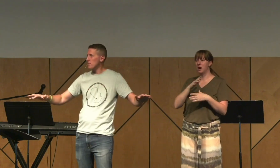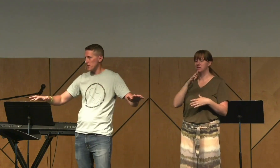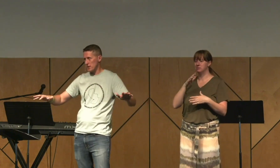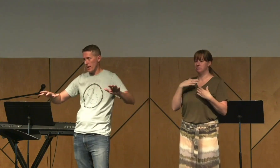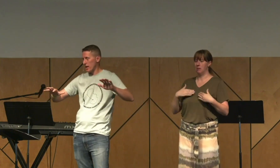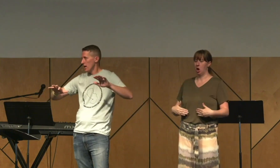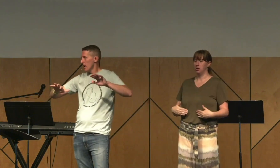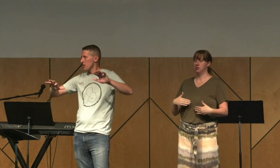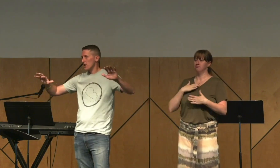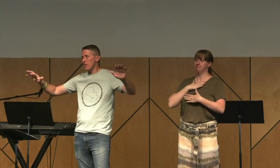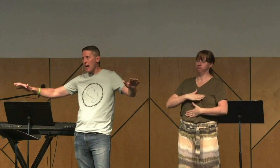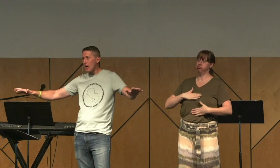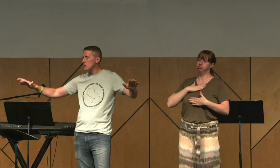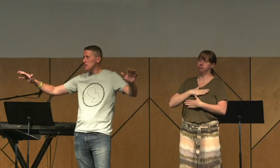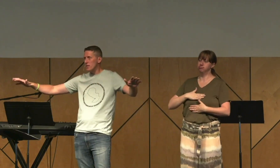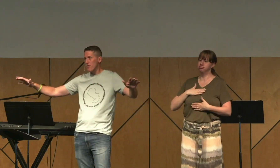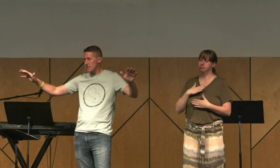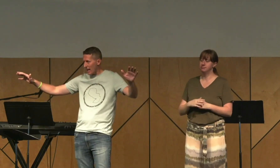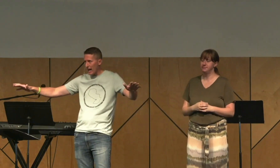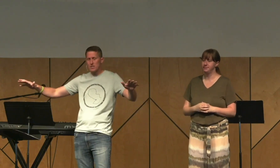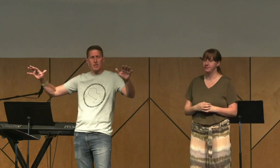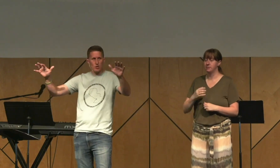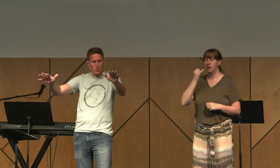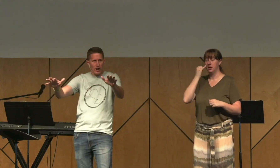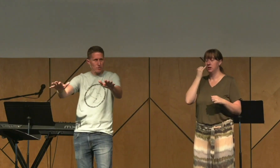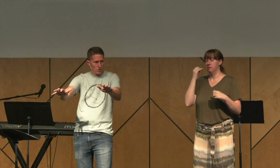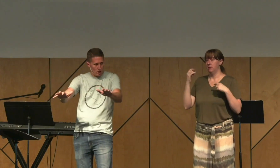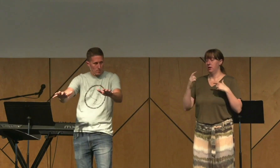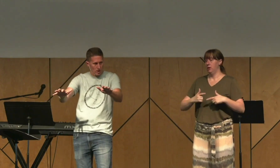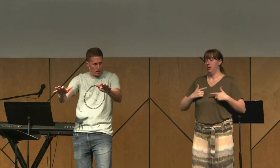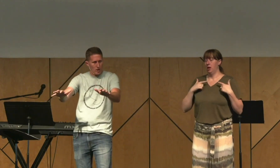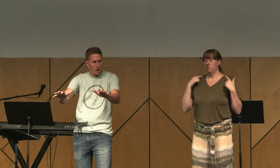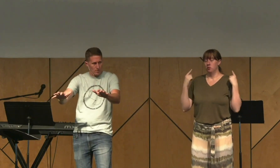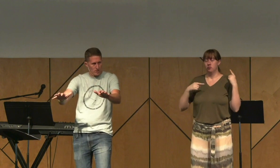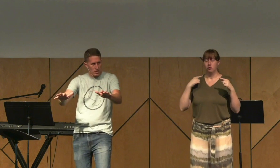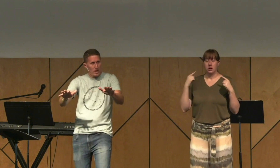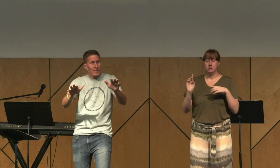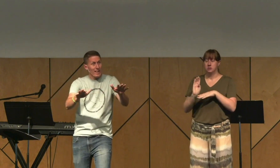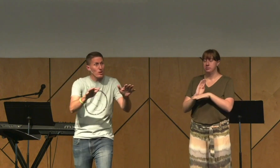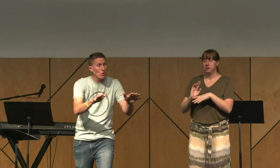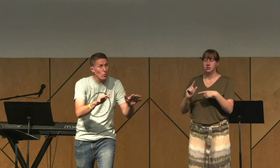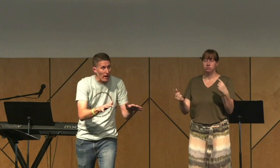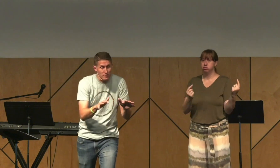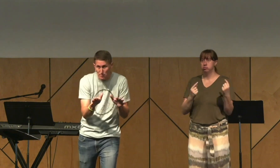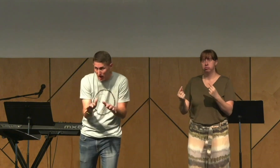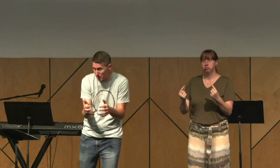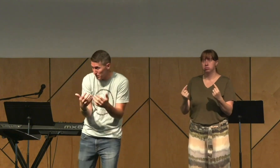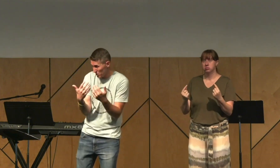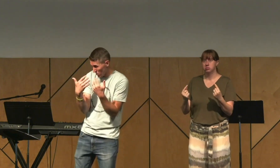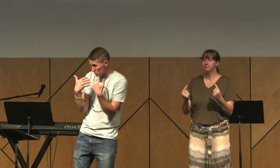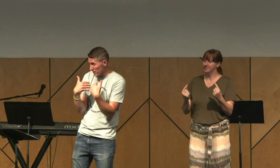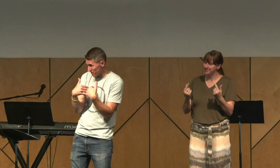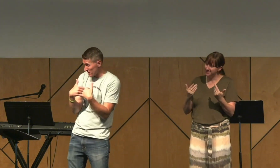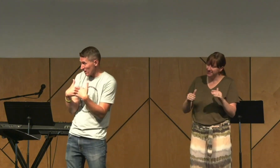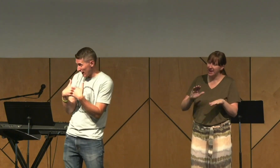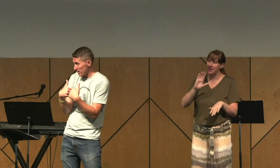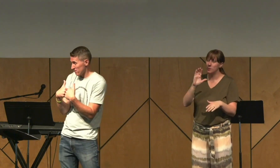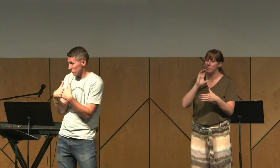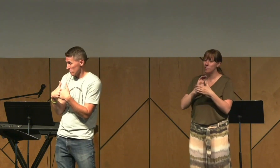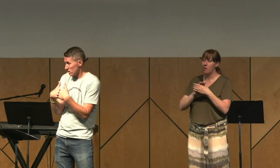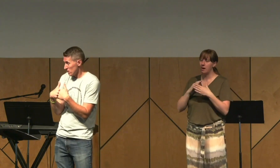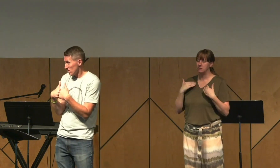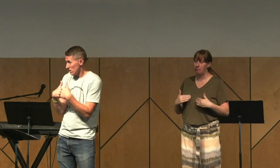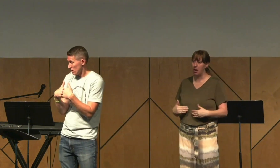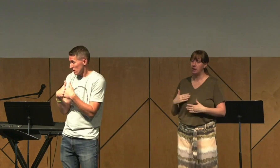is crazy busy and there's a thousand different tasks that you have to accomplish, let your wife's body be your drink of